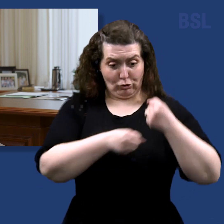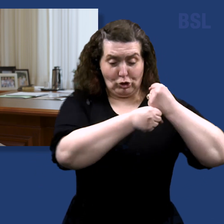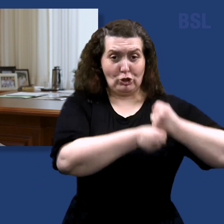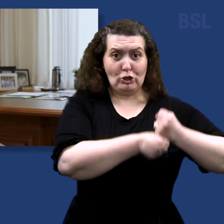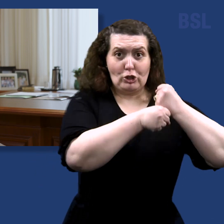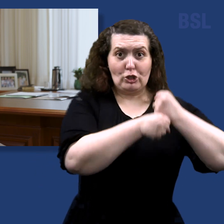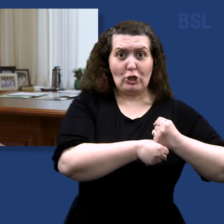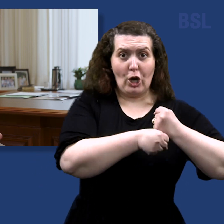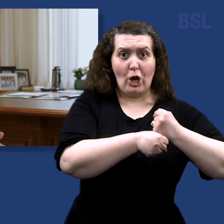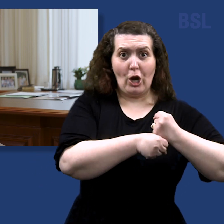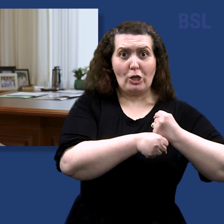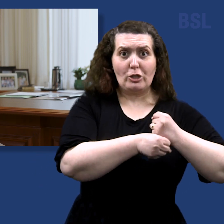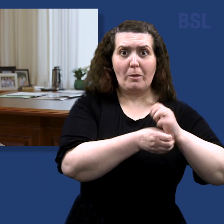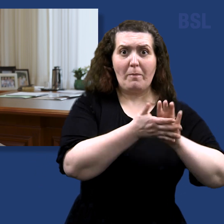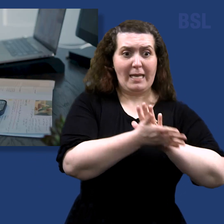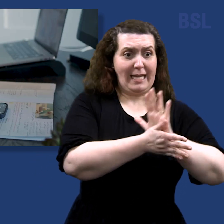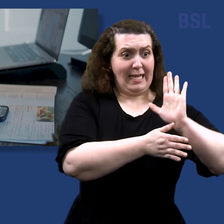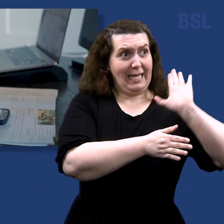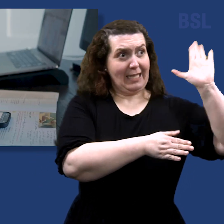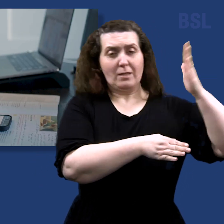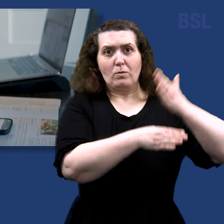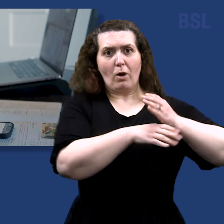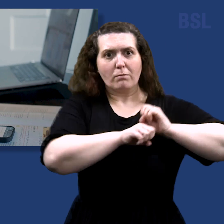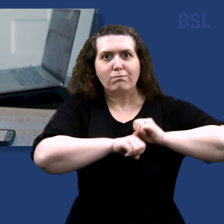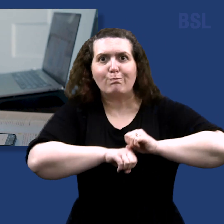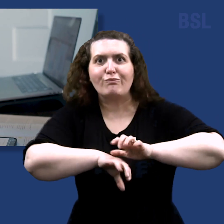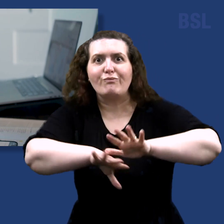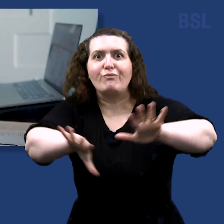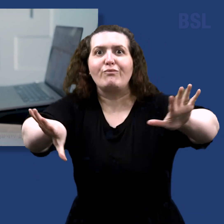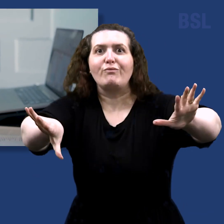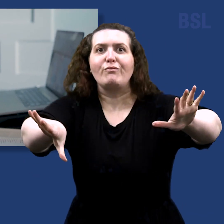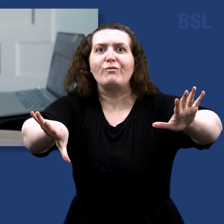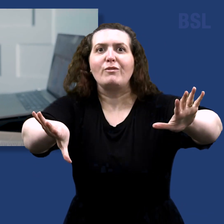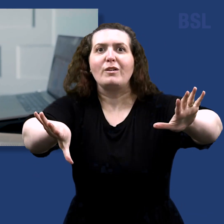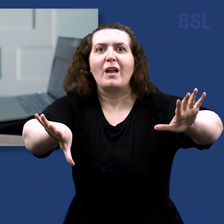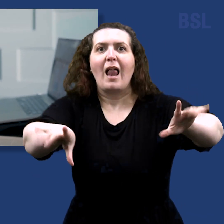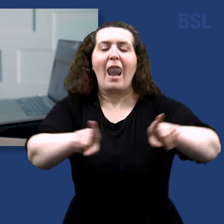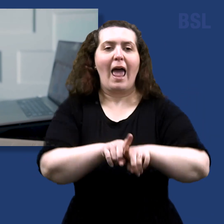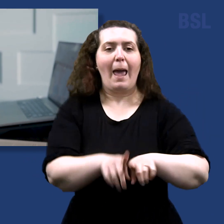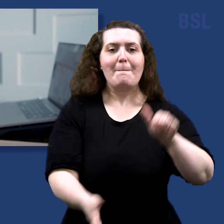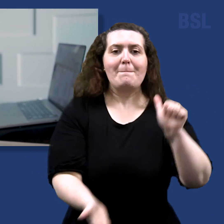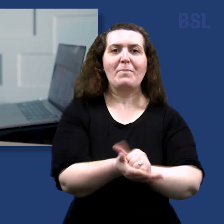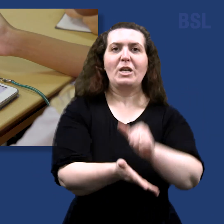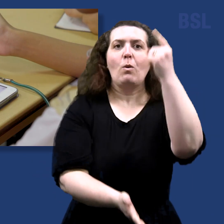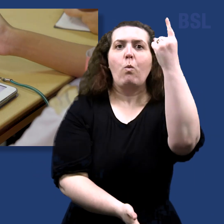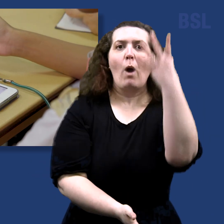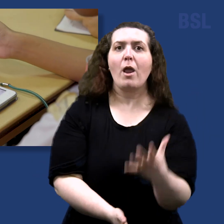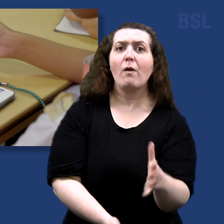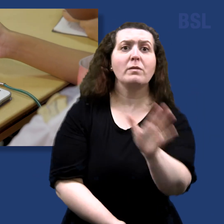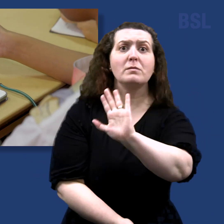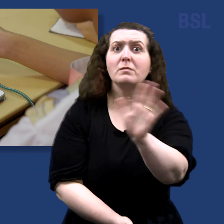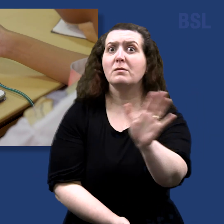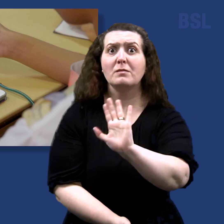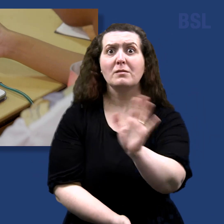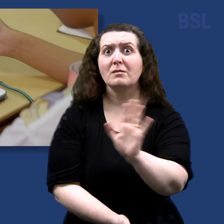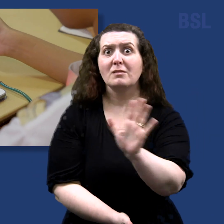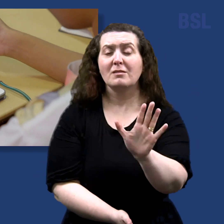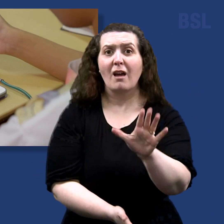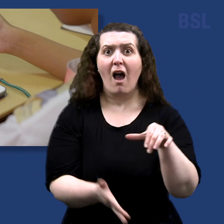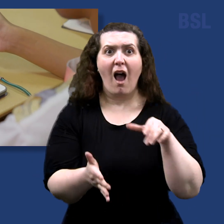expedite the work of salvation. Meaning these are not one-off printed digital copies we're trying to get to all parts of the earth. The